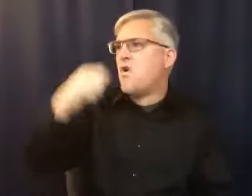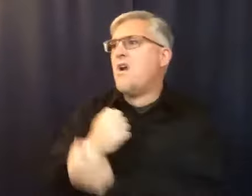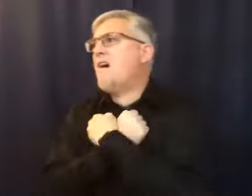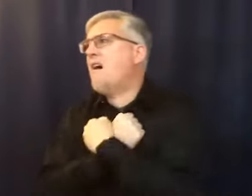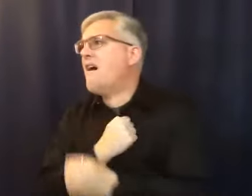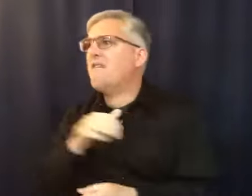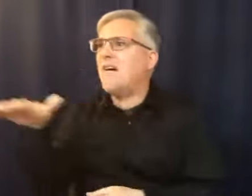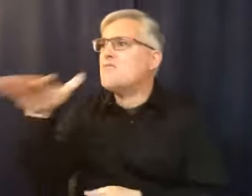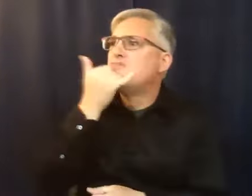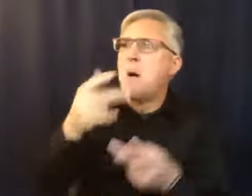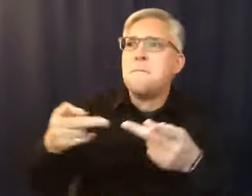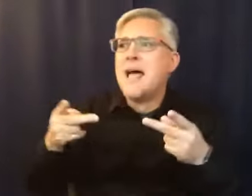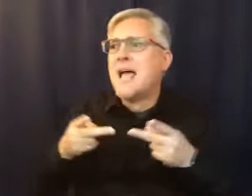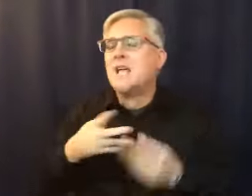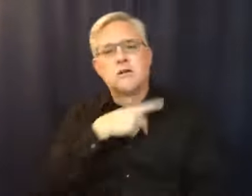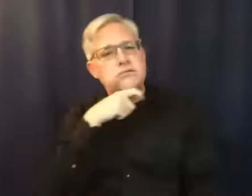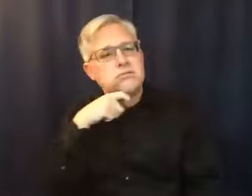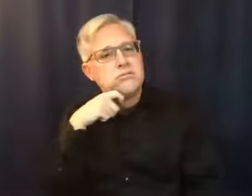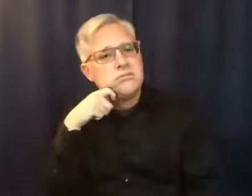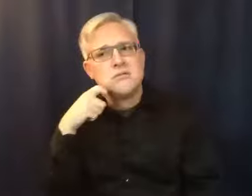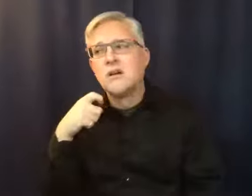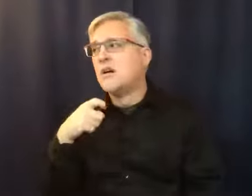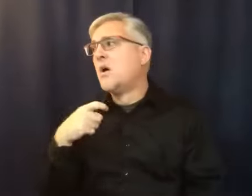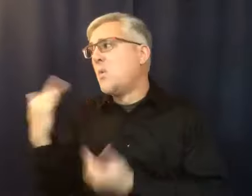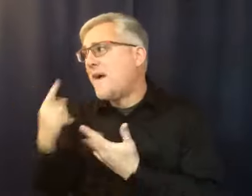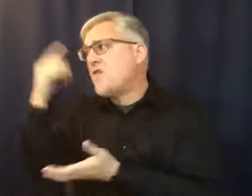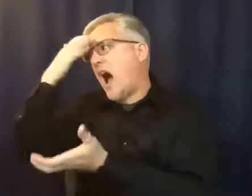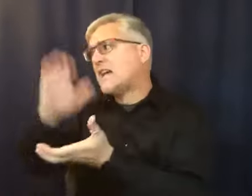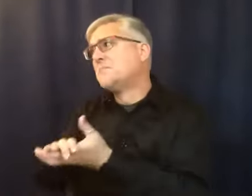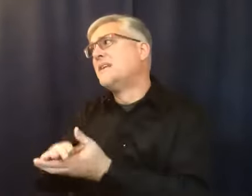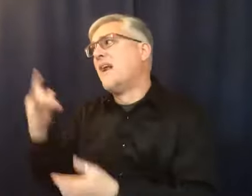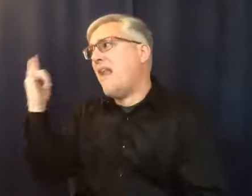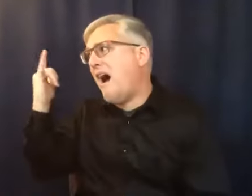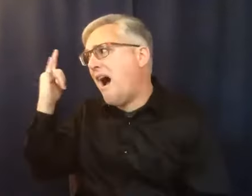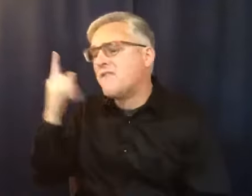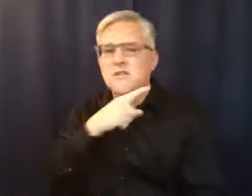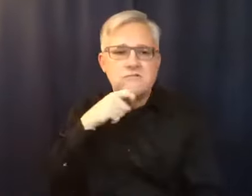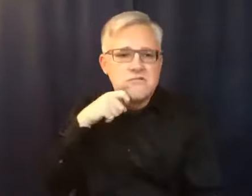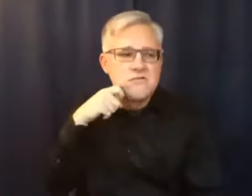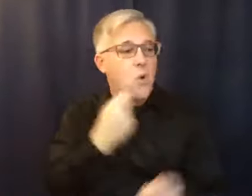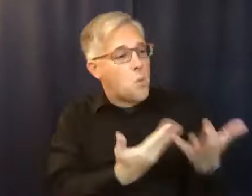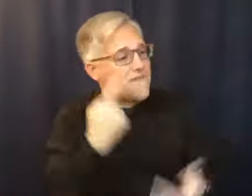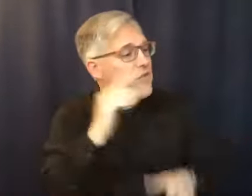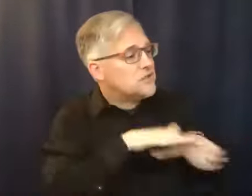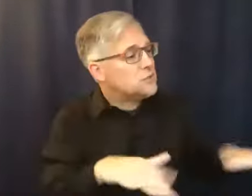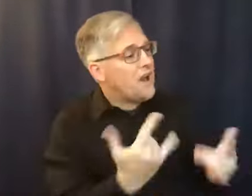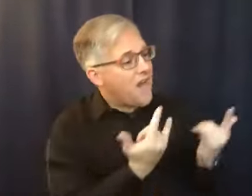love me or my children to think I was wonderful. What I had to realize is that through those steps, I had been transformed and changed.